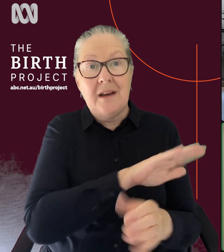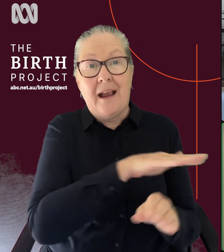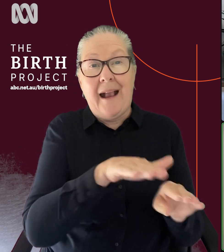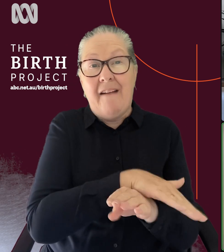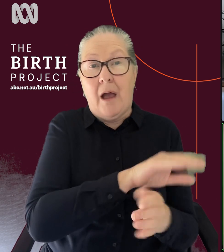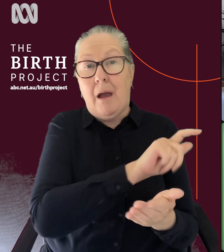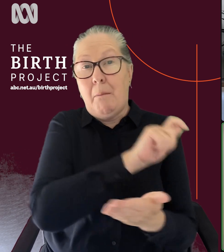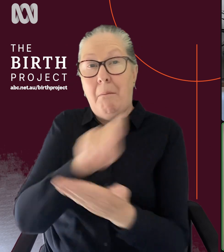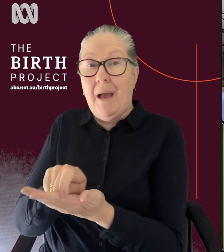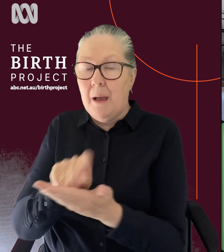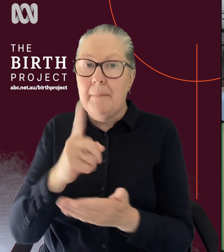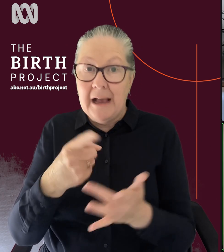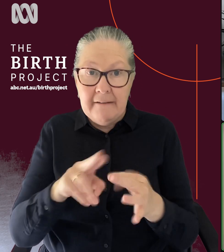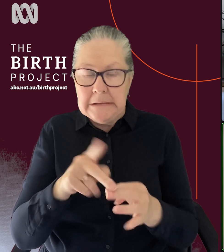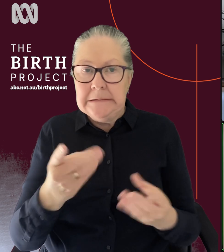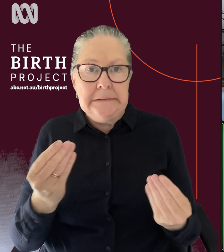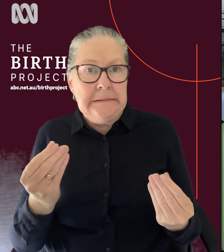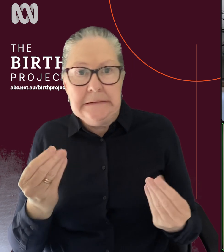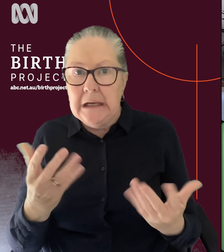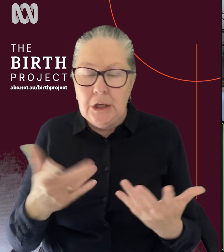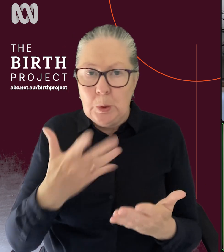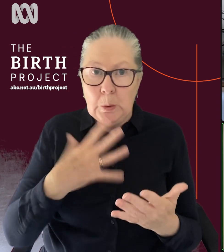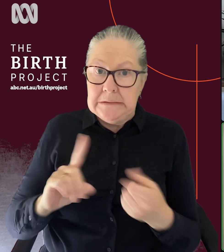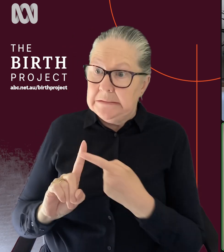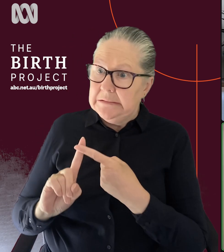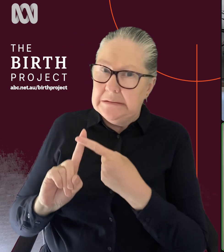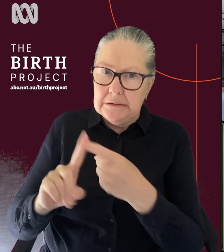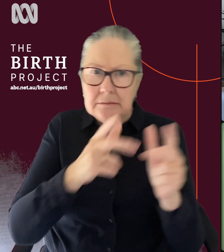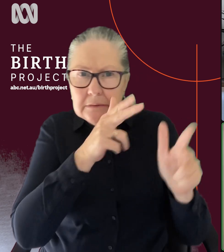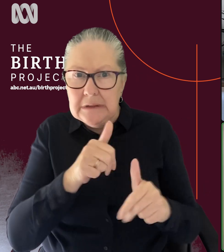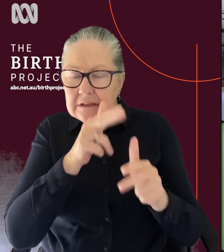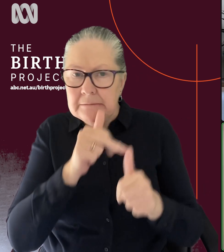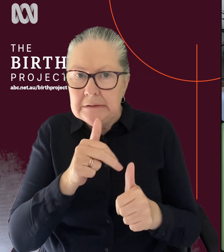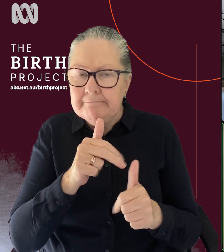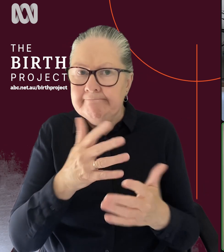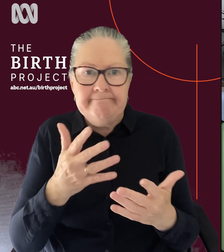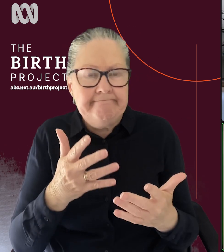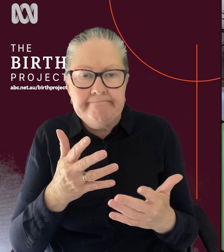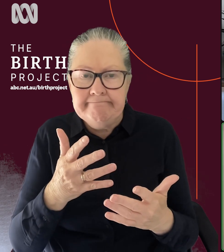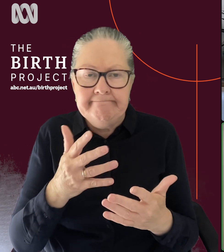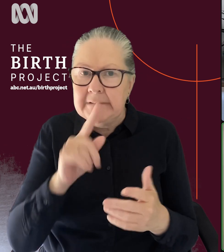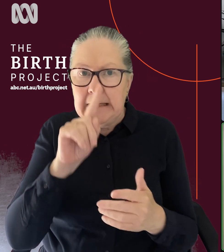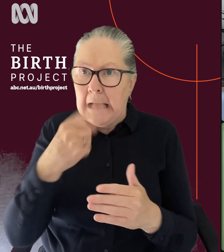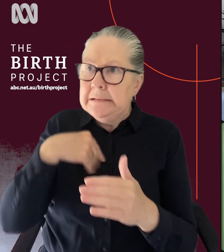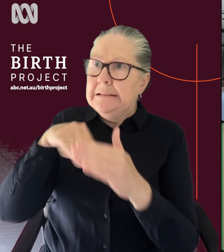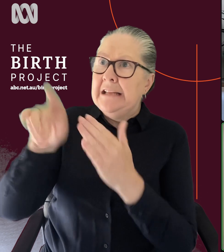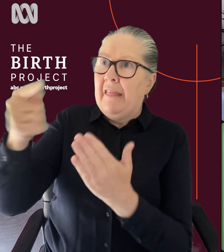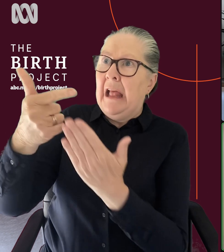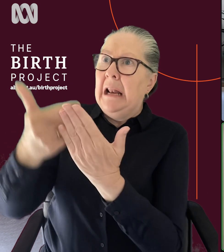yeah, if money is an issue and you'd like that continuity of care, you perhaps haven't got into that model that you are after, then a great bridging